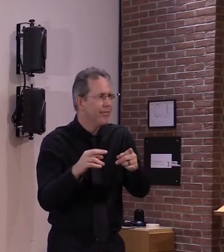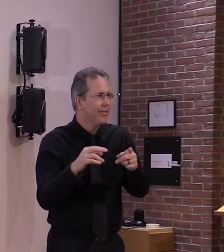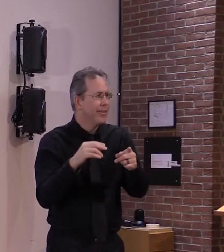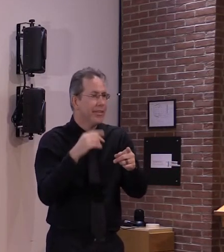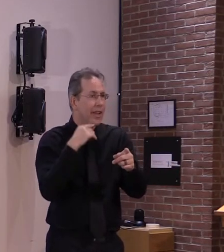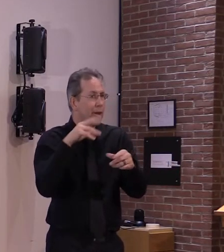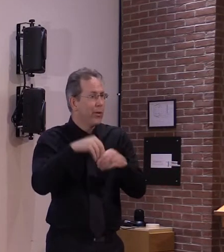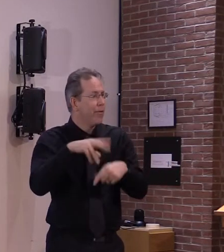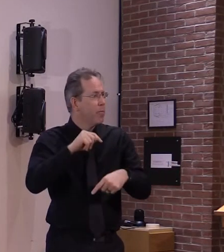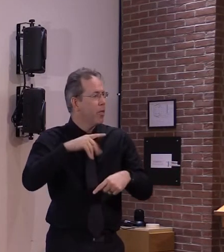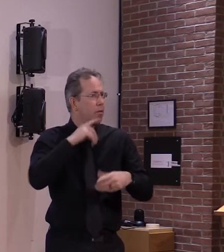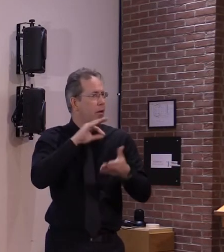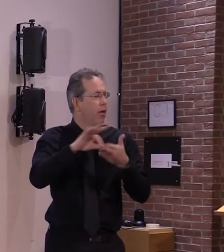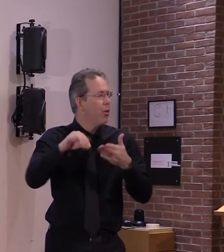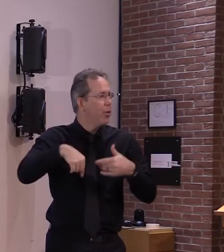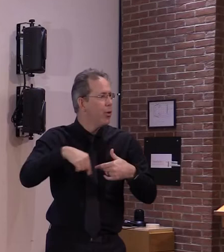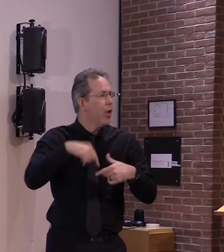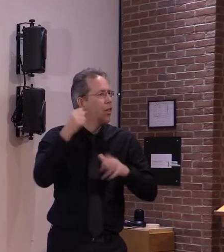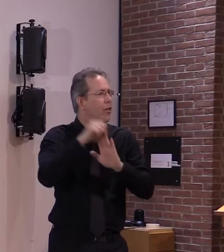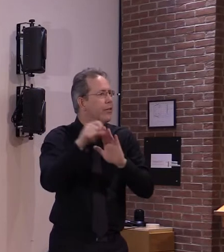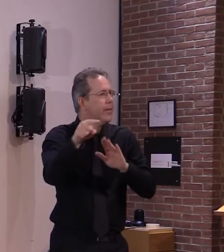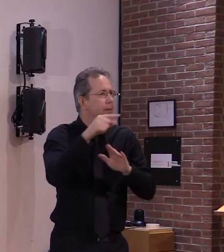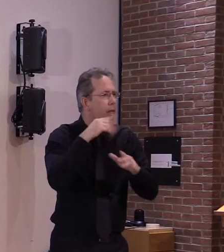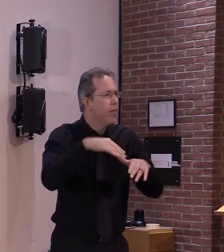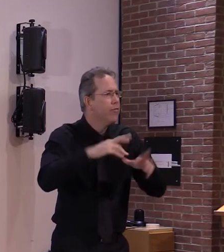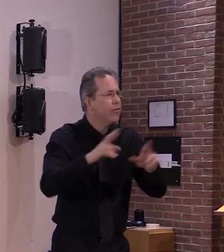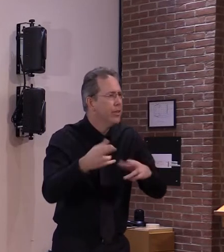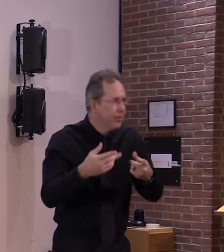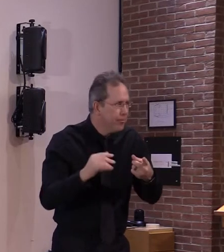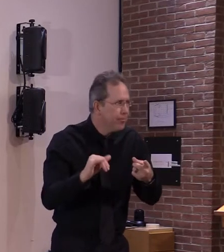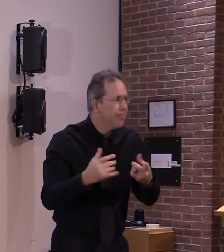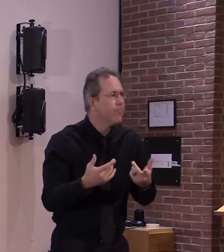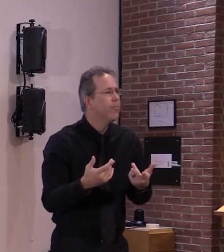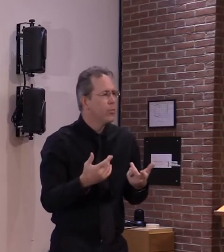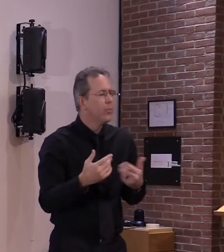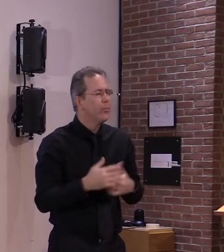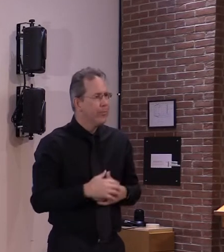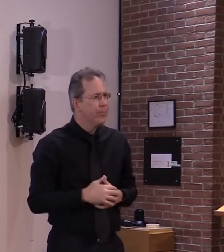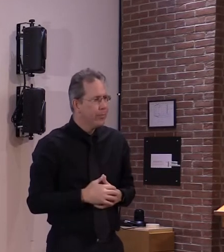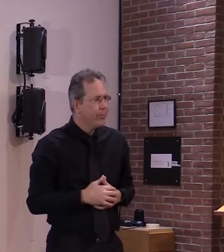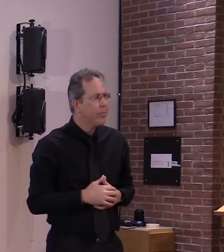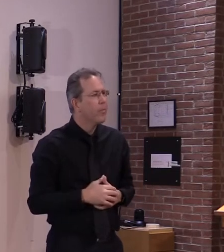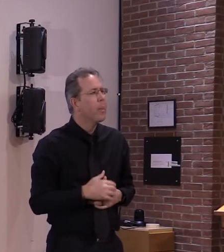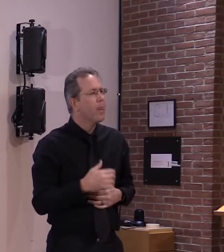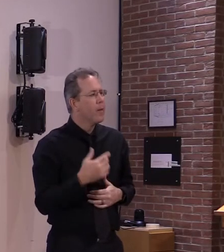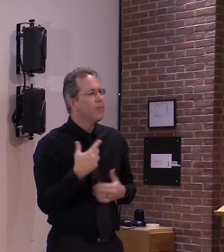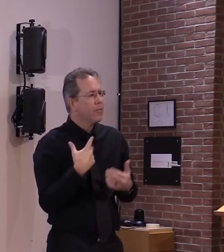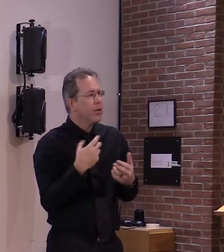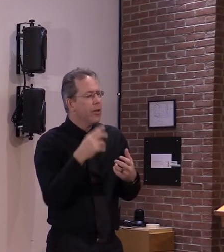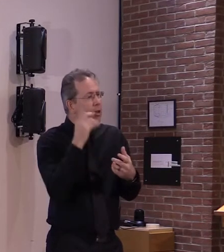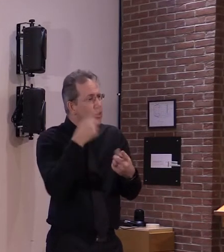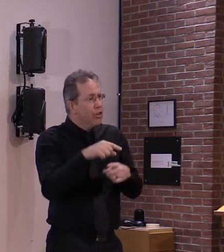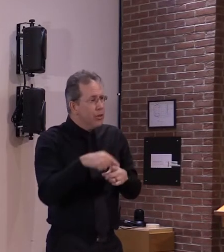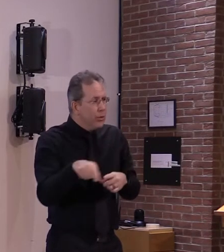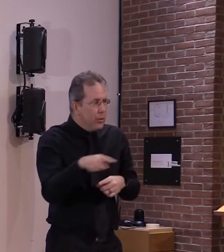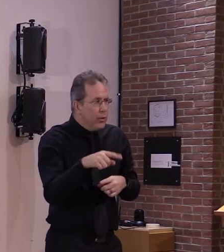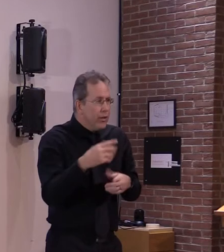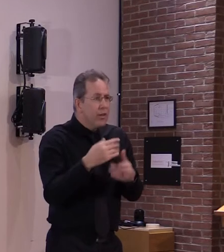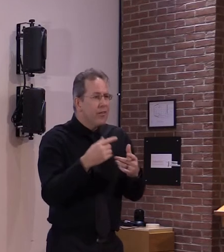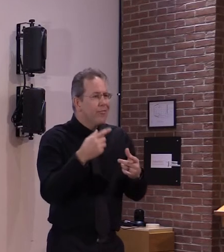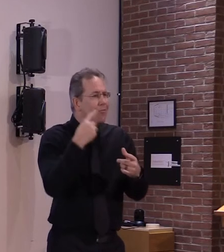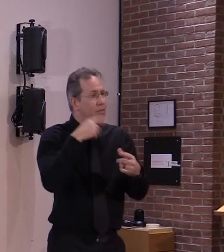because of our size unfortunately even though you would you would agree that our demographic would make that even better